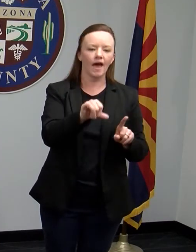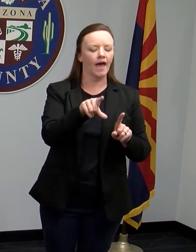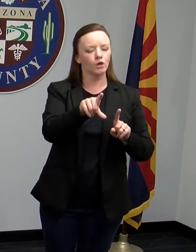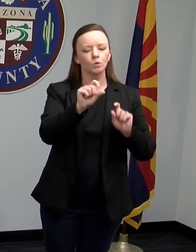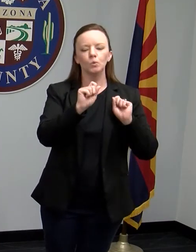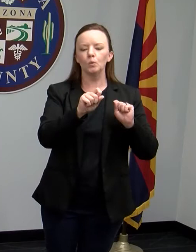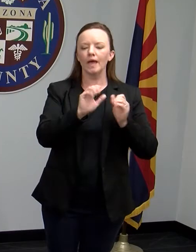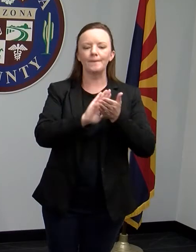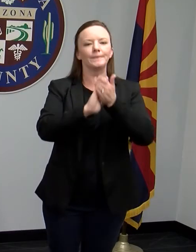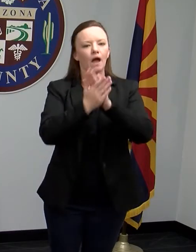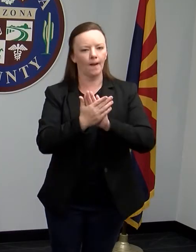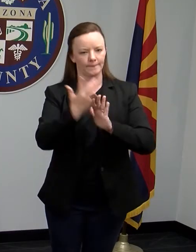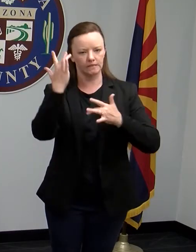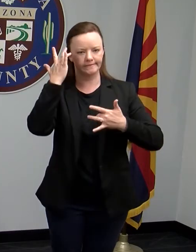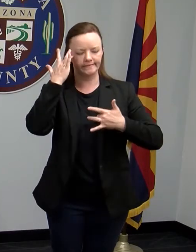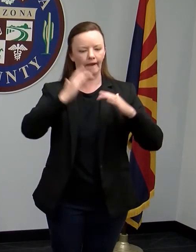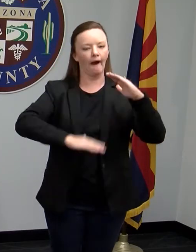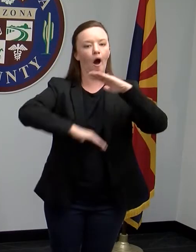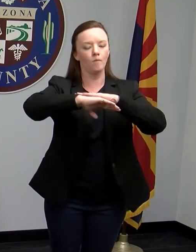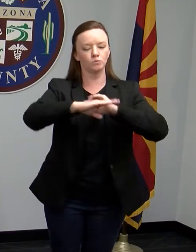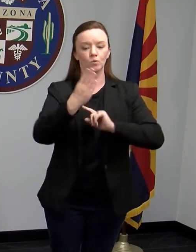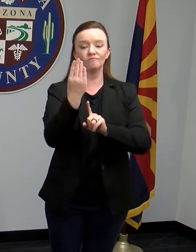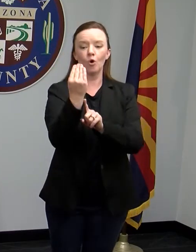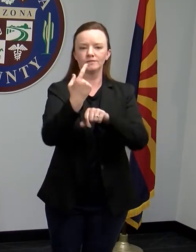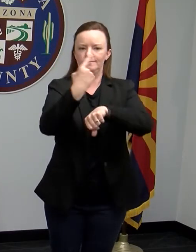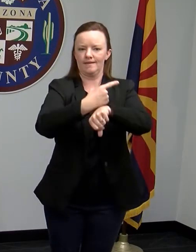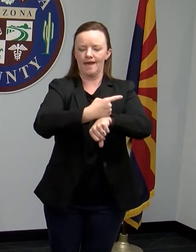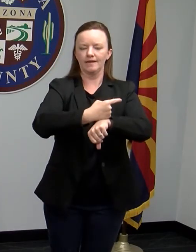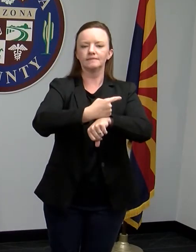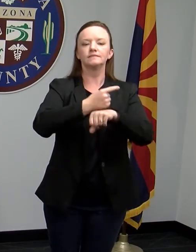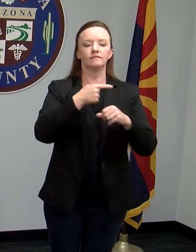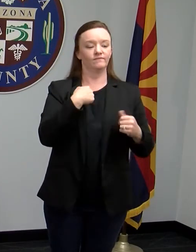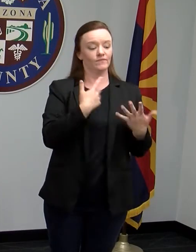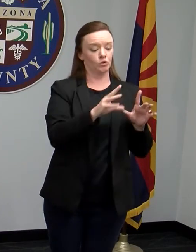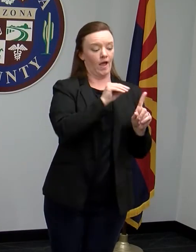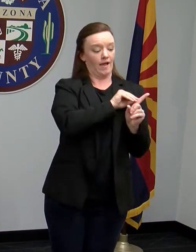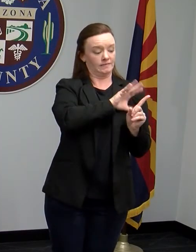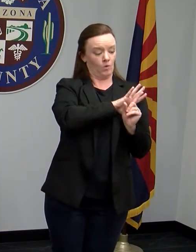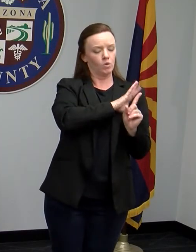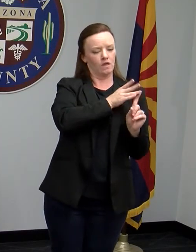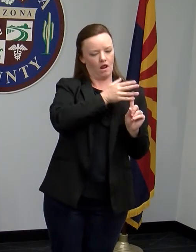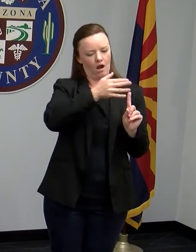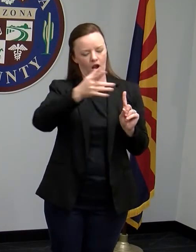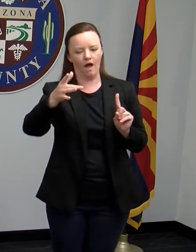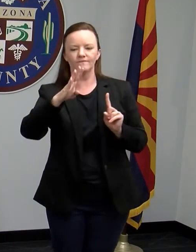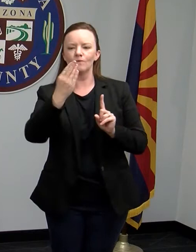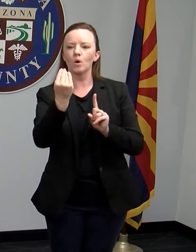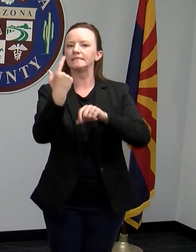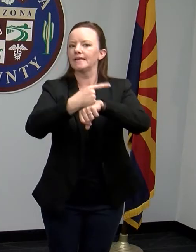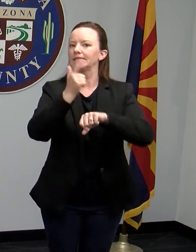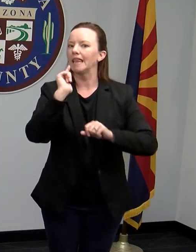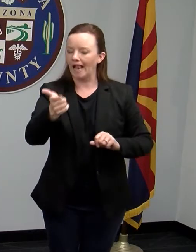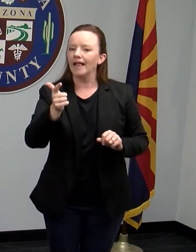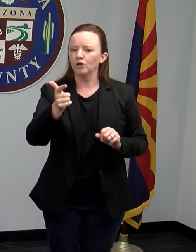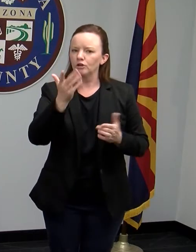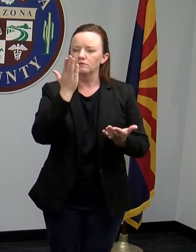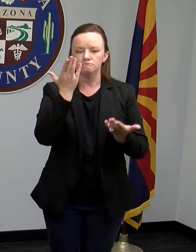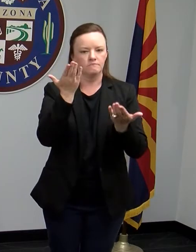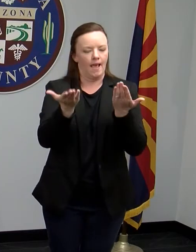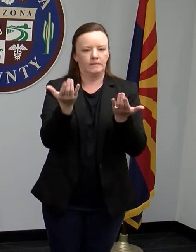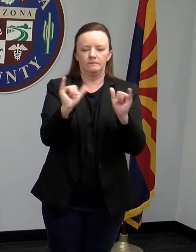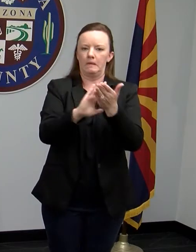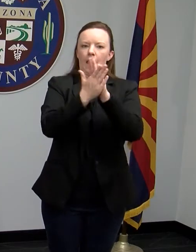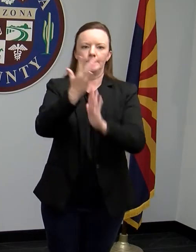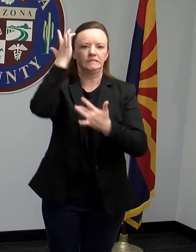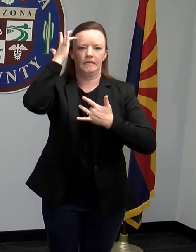develop disease anywhere up to 14 days after you've been exposed. So if you get tested just a few days after you were